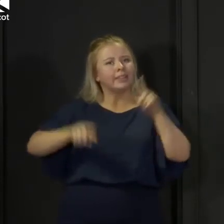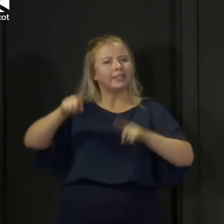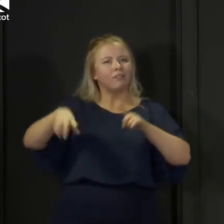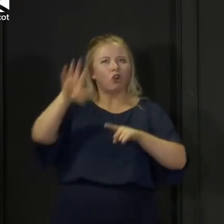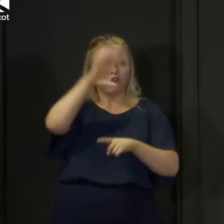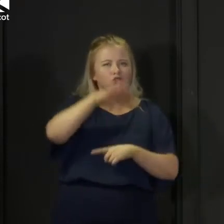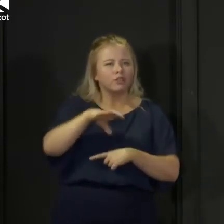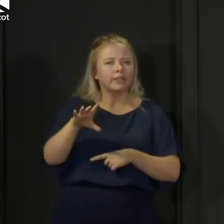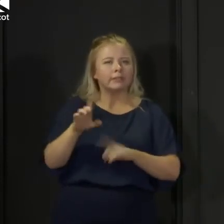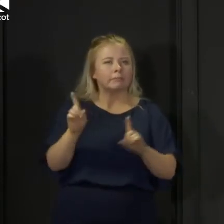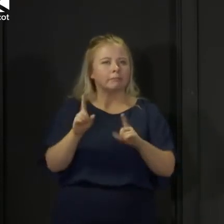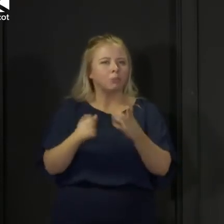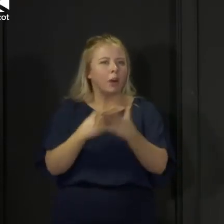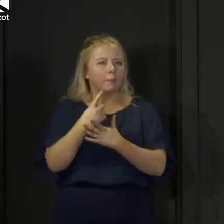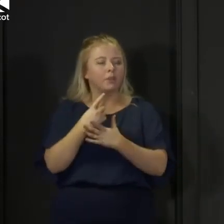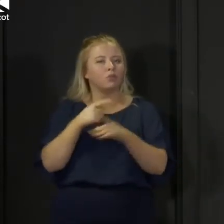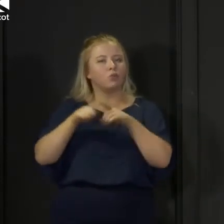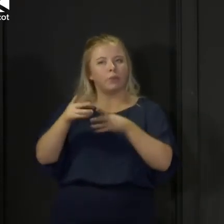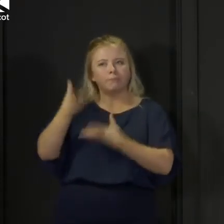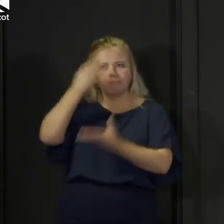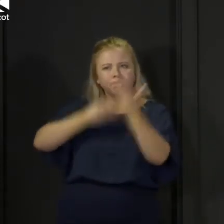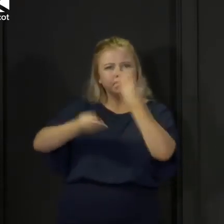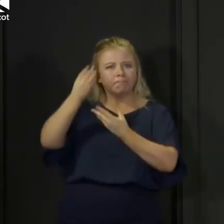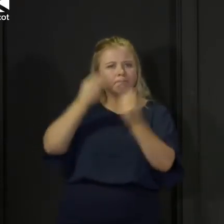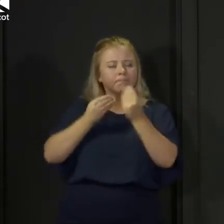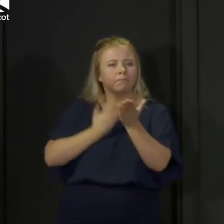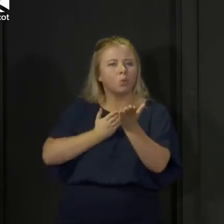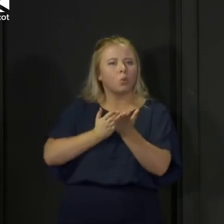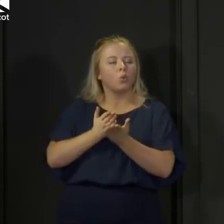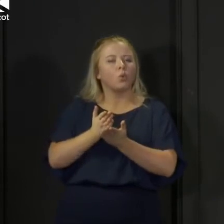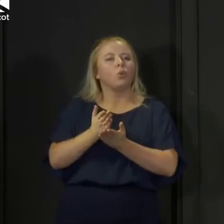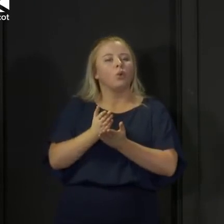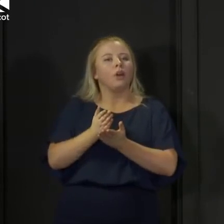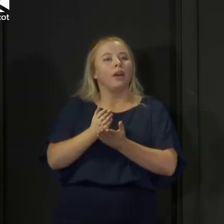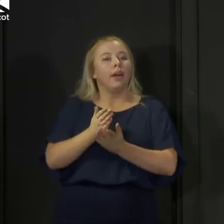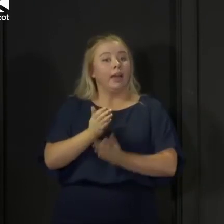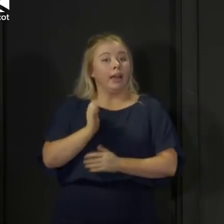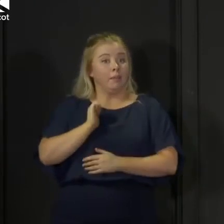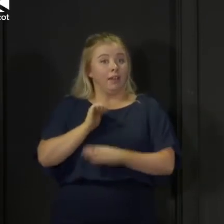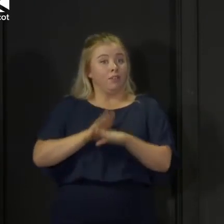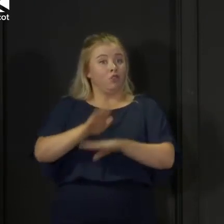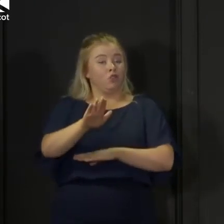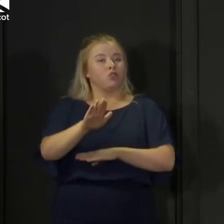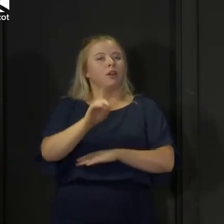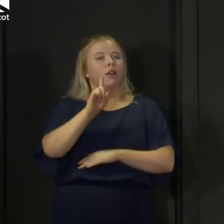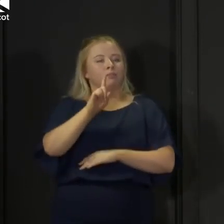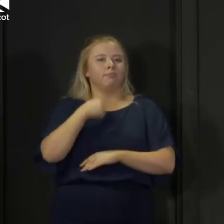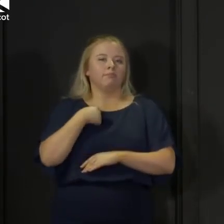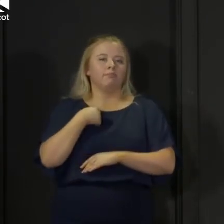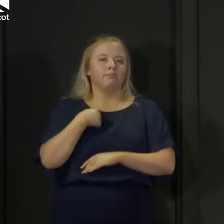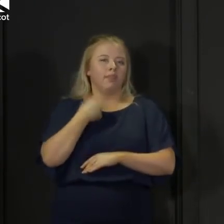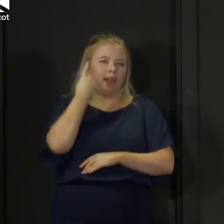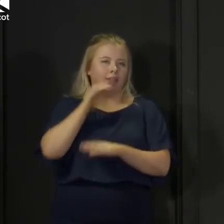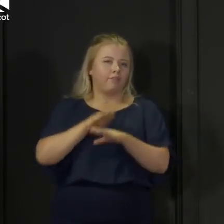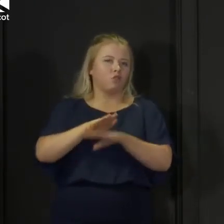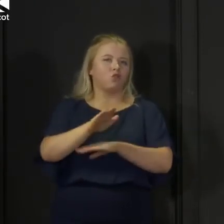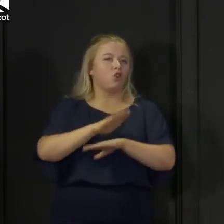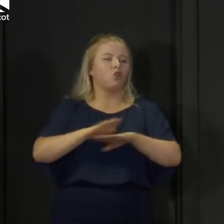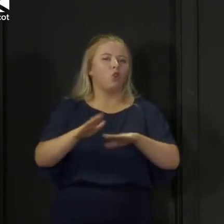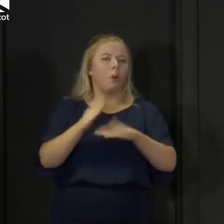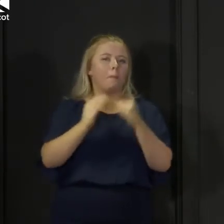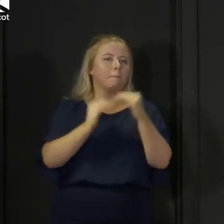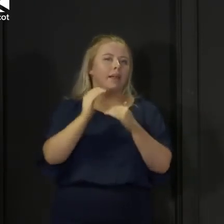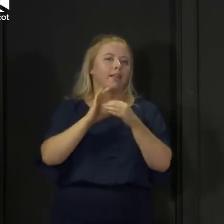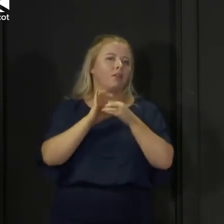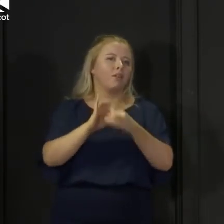this and try to learn as much as we can along the way from that at some point in the future although I think it is in the future and we've not built the system around it